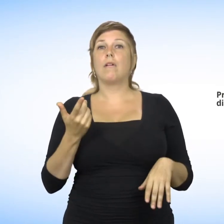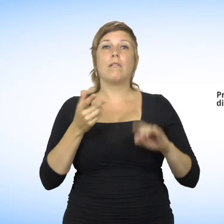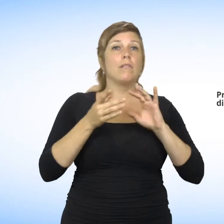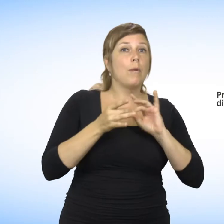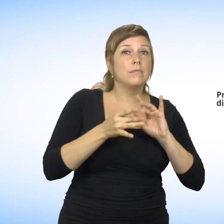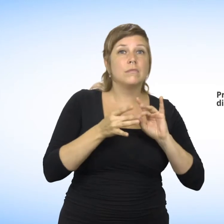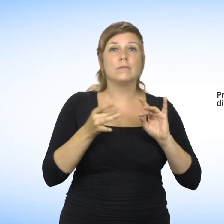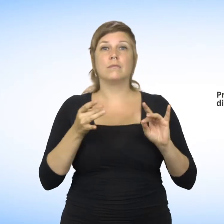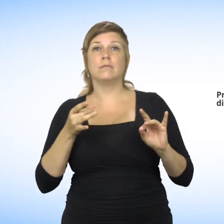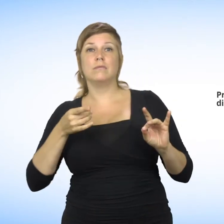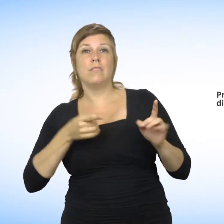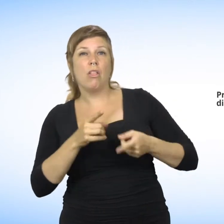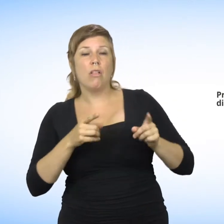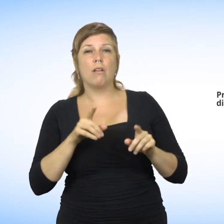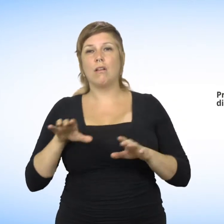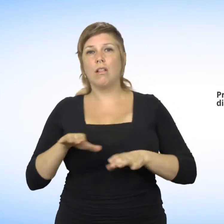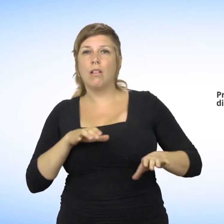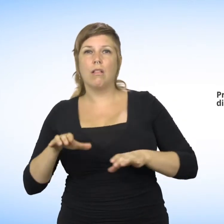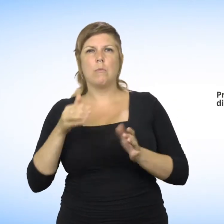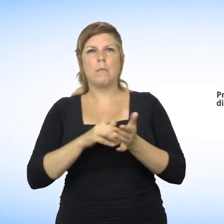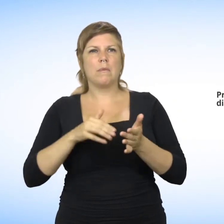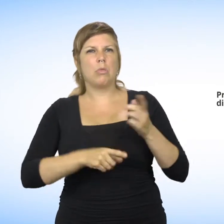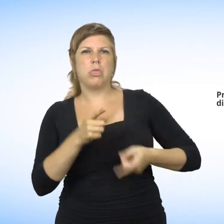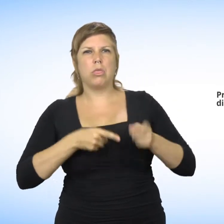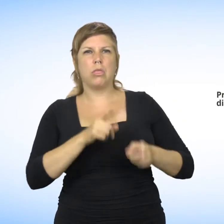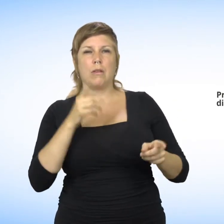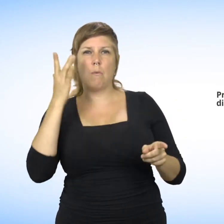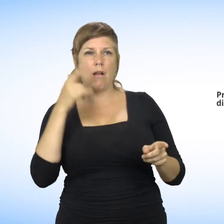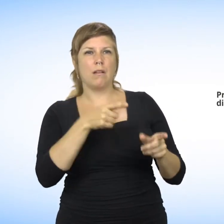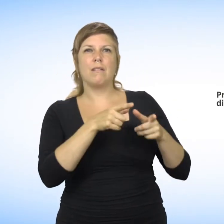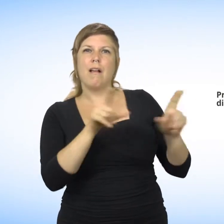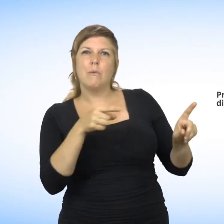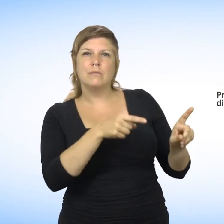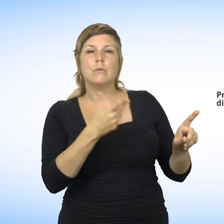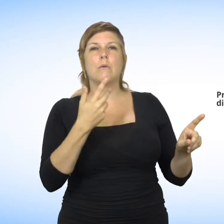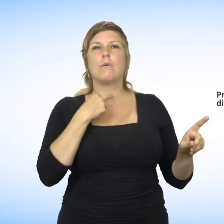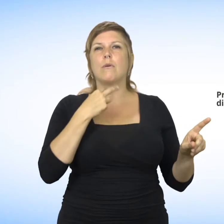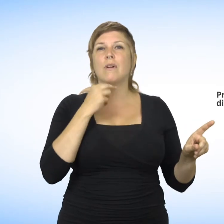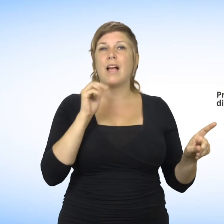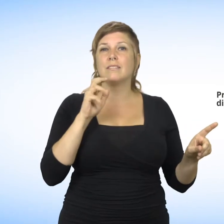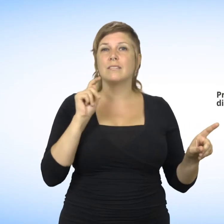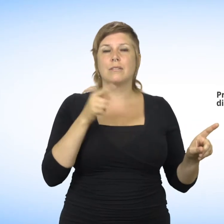As well, you cannot be the target of offensive and repeated remarks or behavior because of your language or accent.